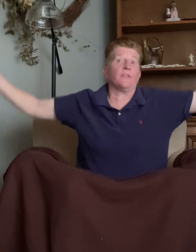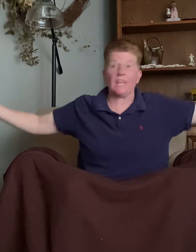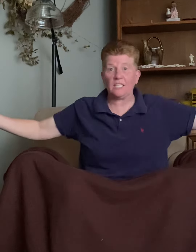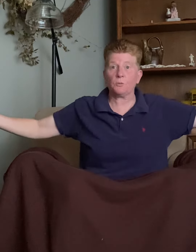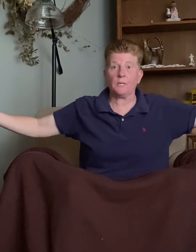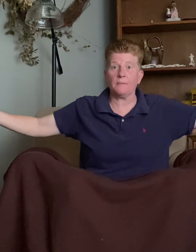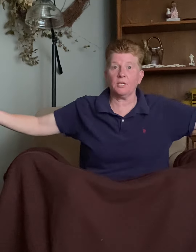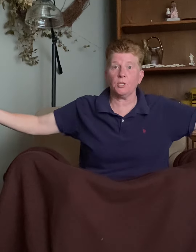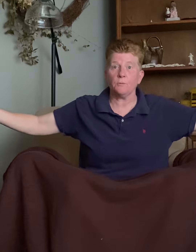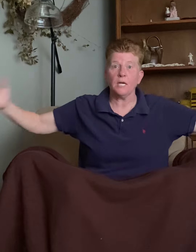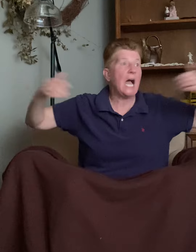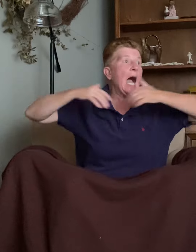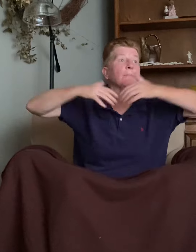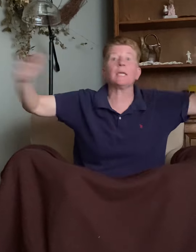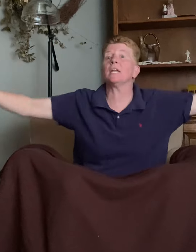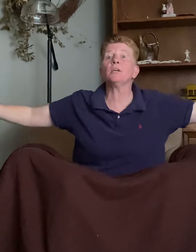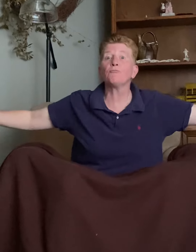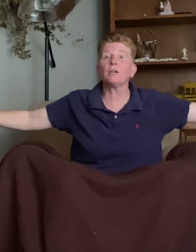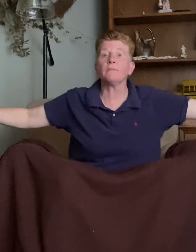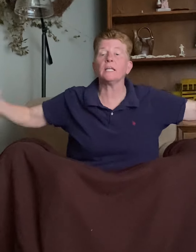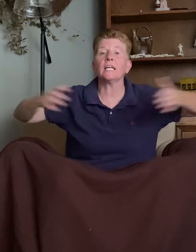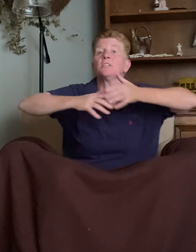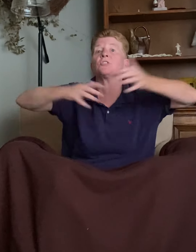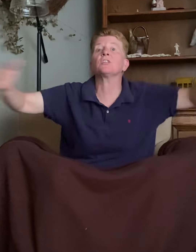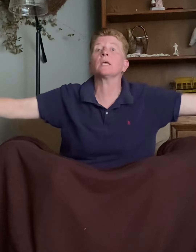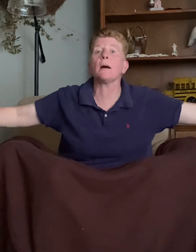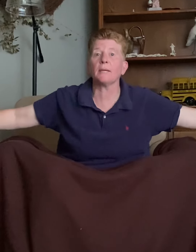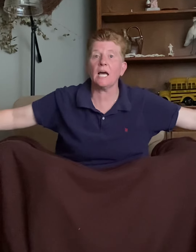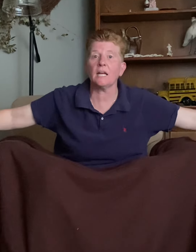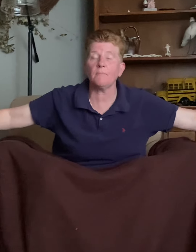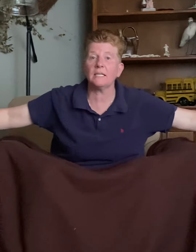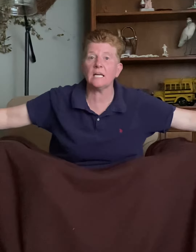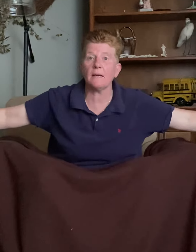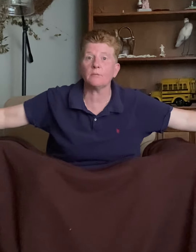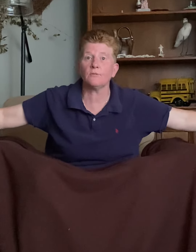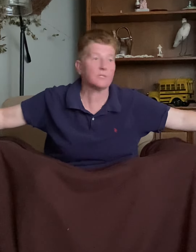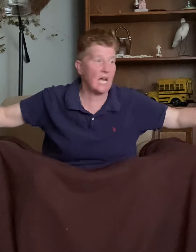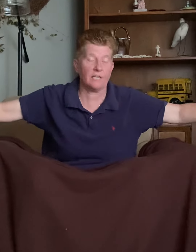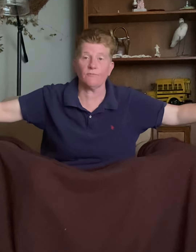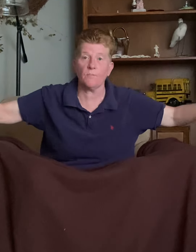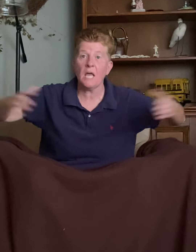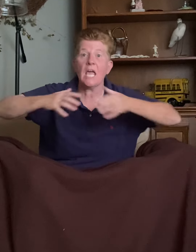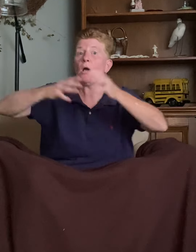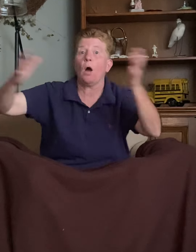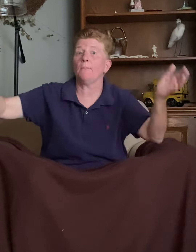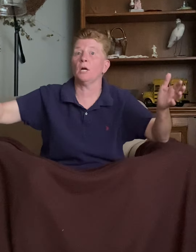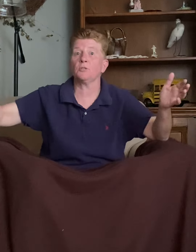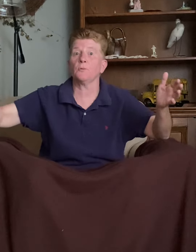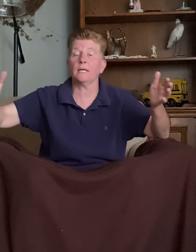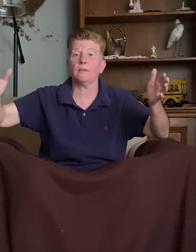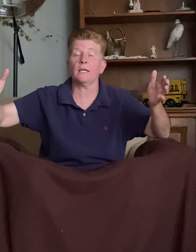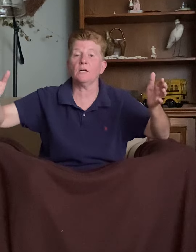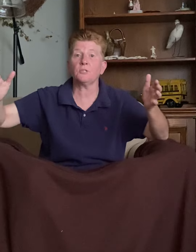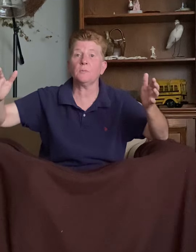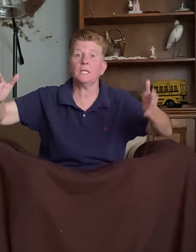That's what I'm going to do. Okay. I'm getting rid of it. It's coming out of my dining room. I'm not doing anything else with it.